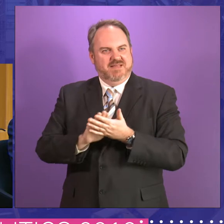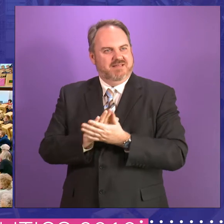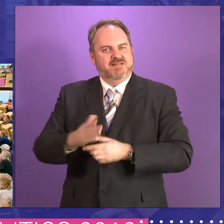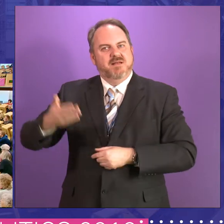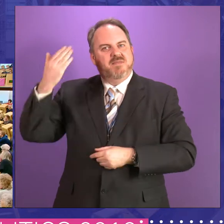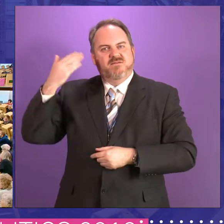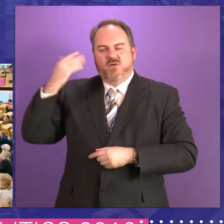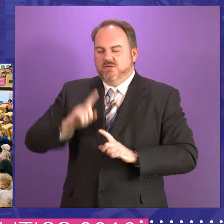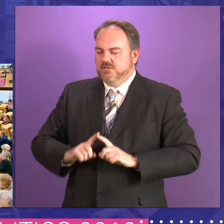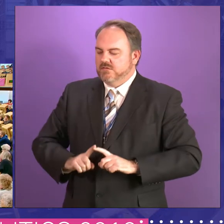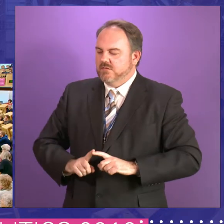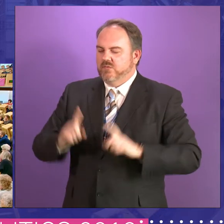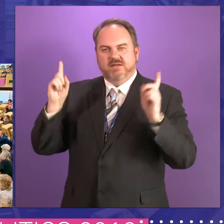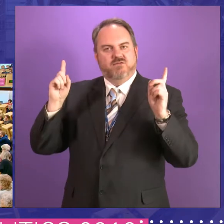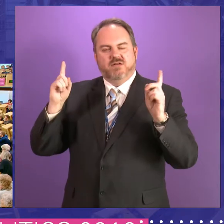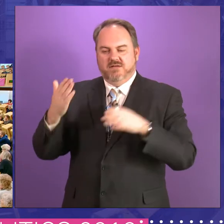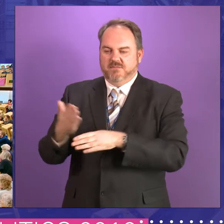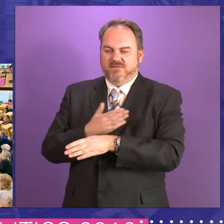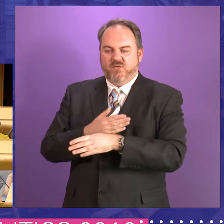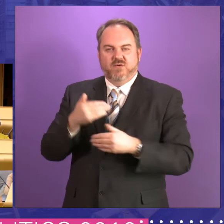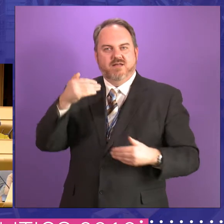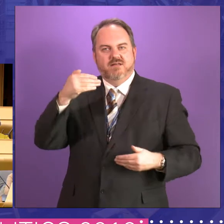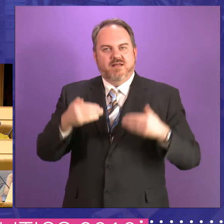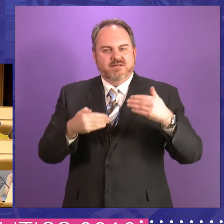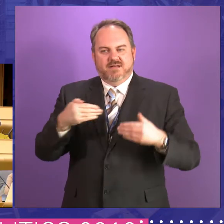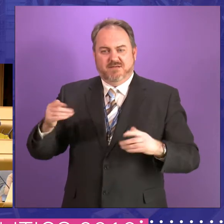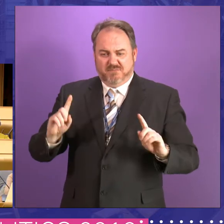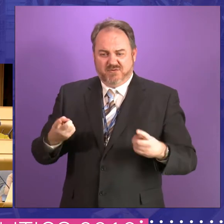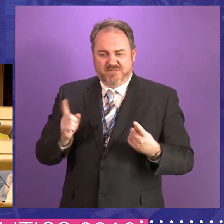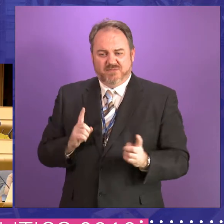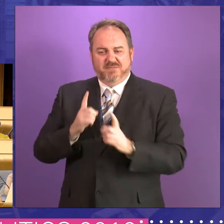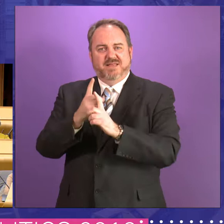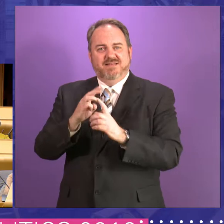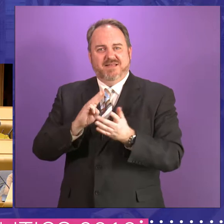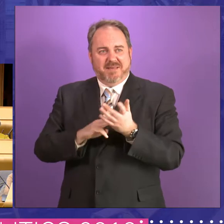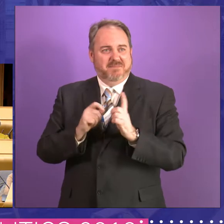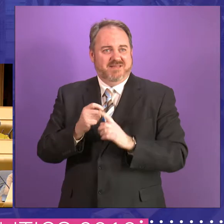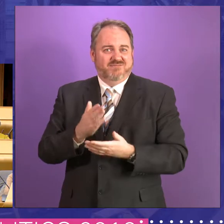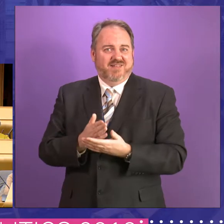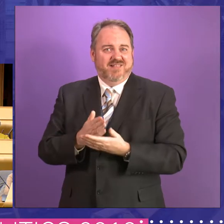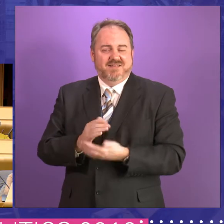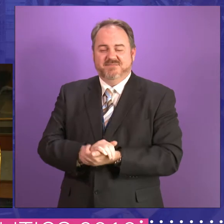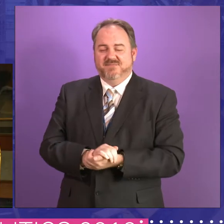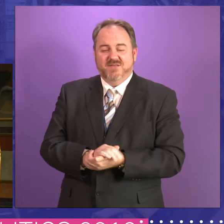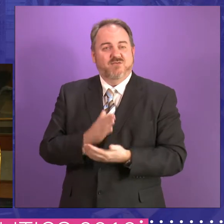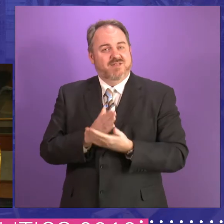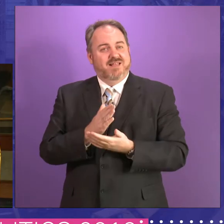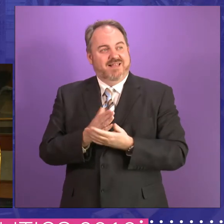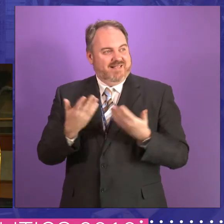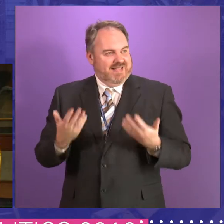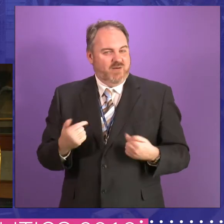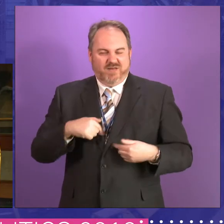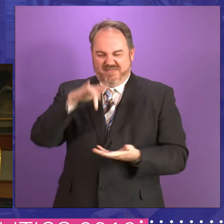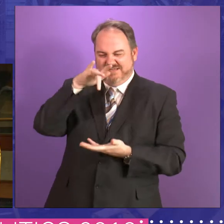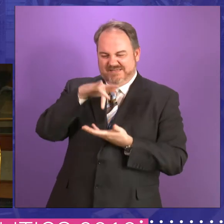existed before 1999. And I think the greatest achievement of the Parliament is that it is now the centre